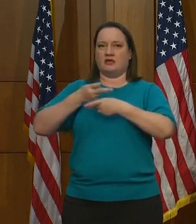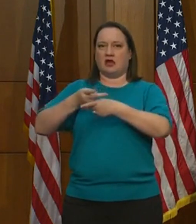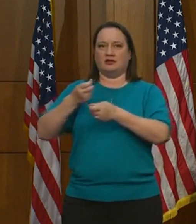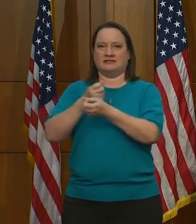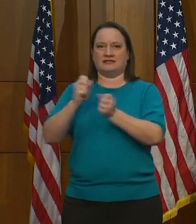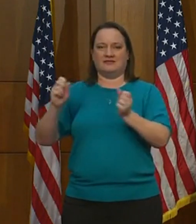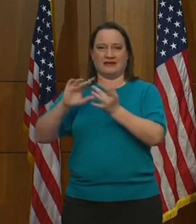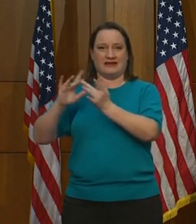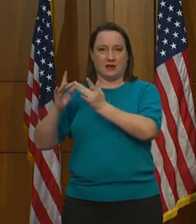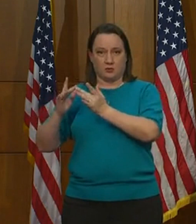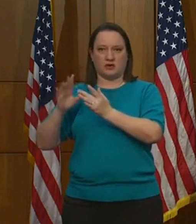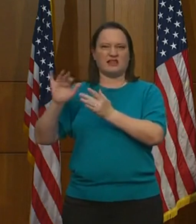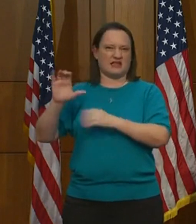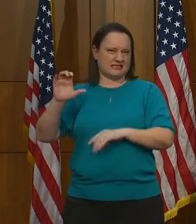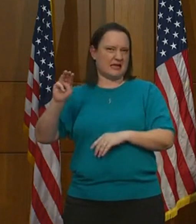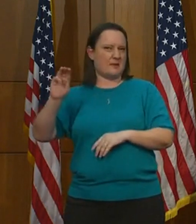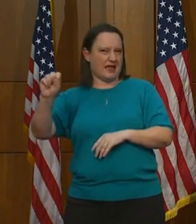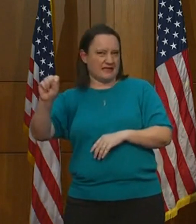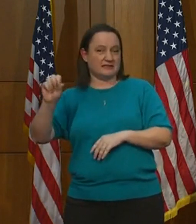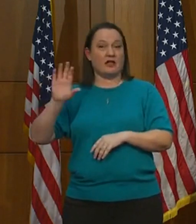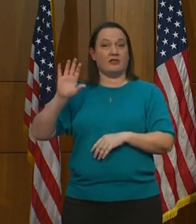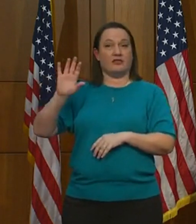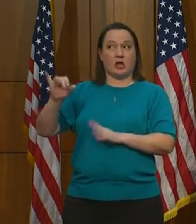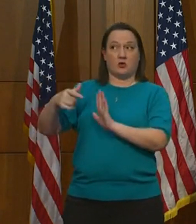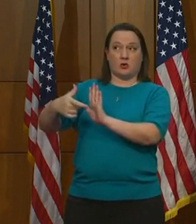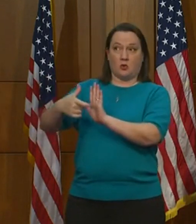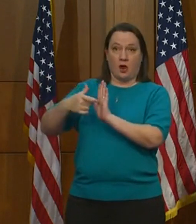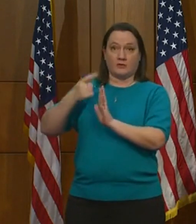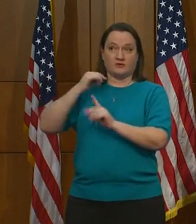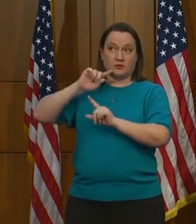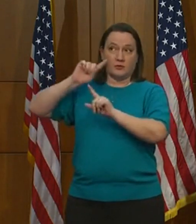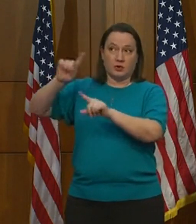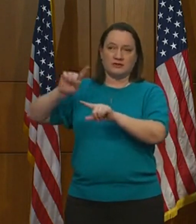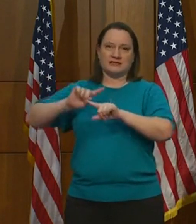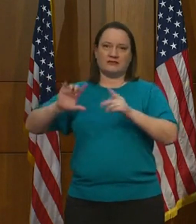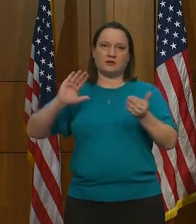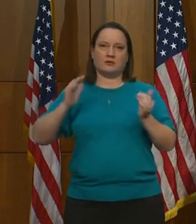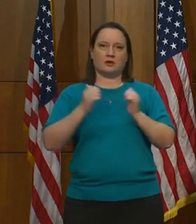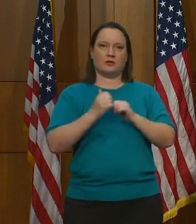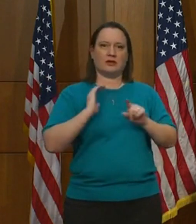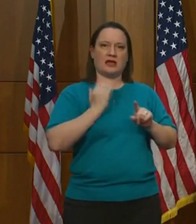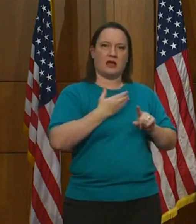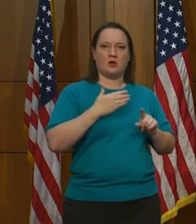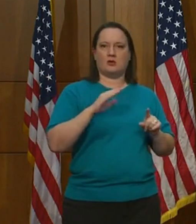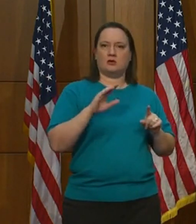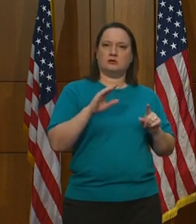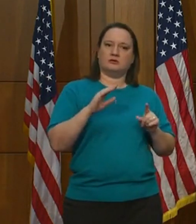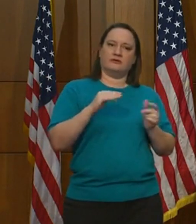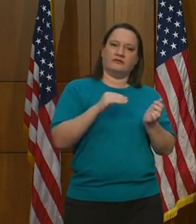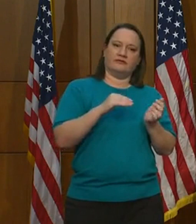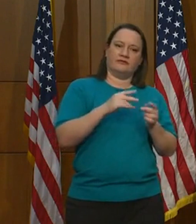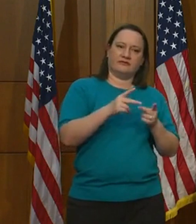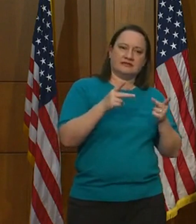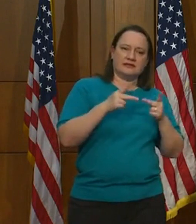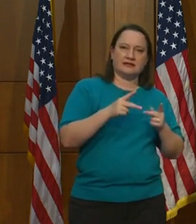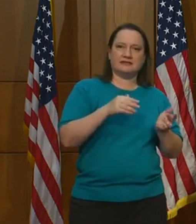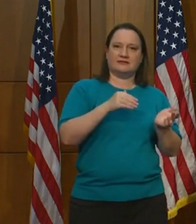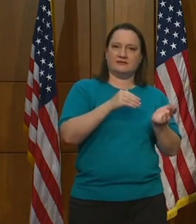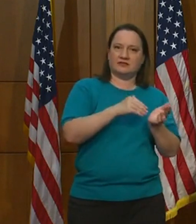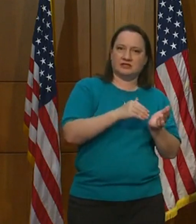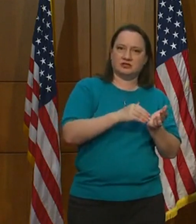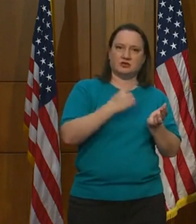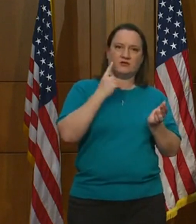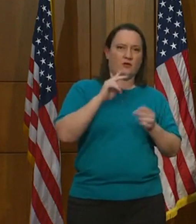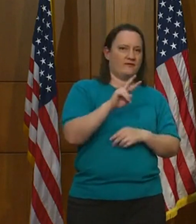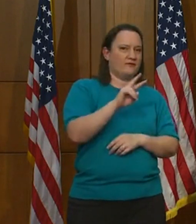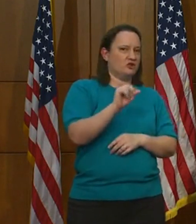system, are different than the reporting requirements that facilities, physicians, practitioners have to